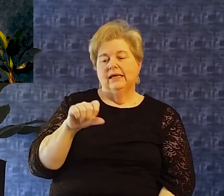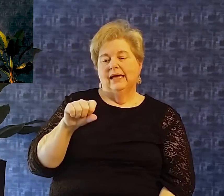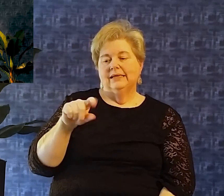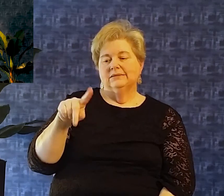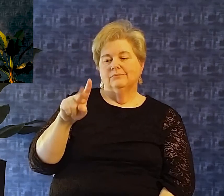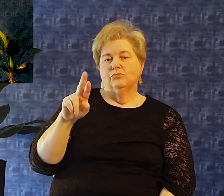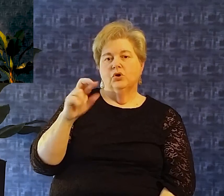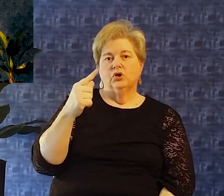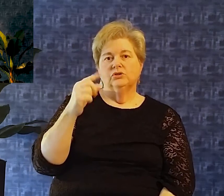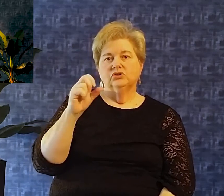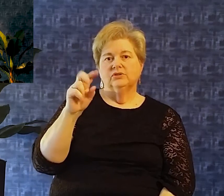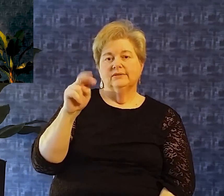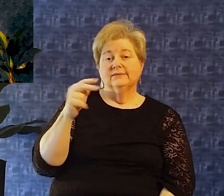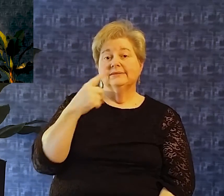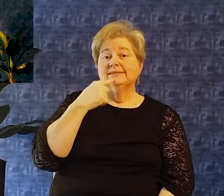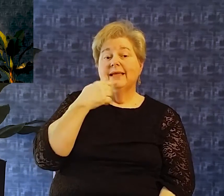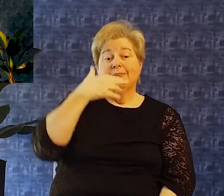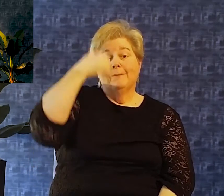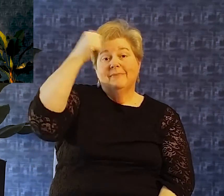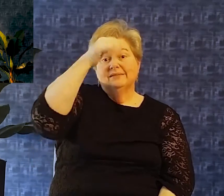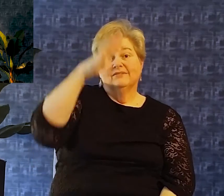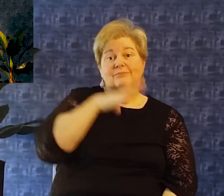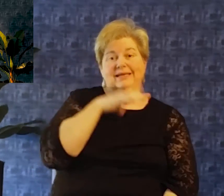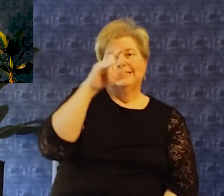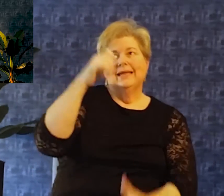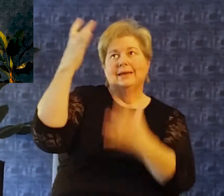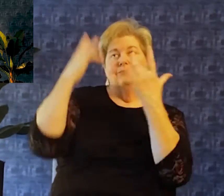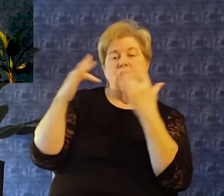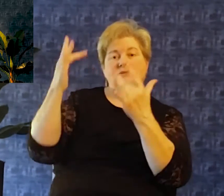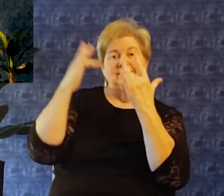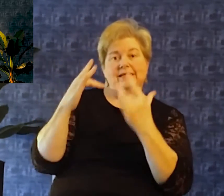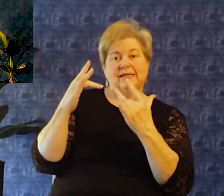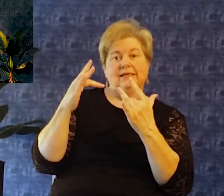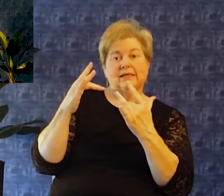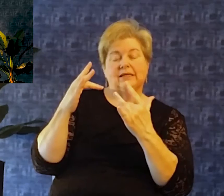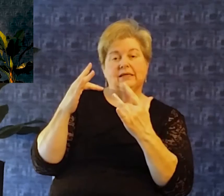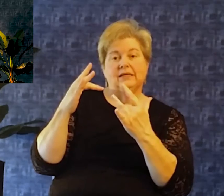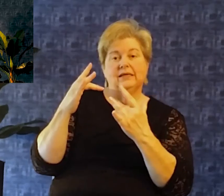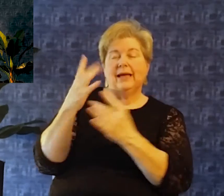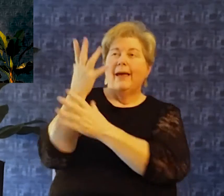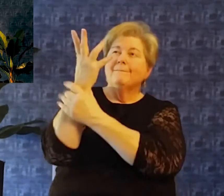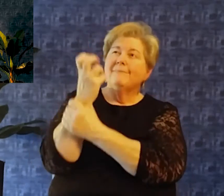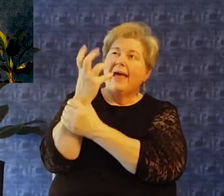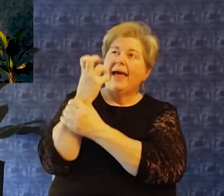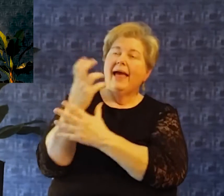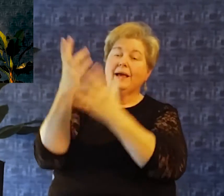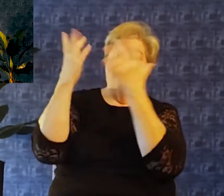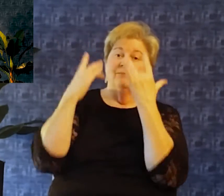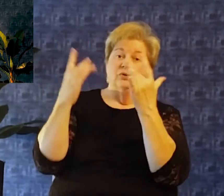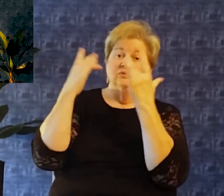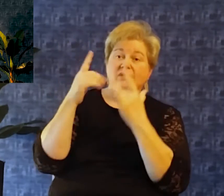mercy yay to nothing else But mercy Here's the reality